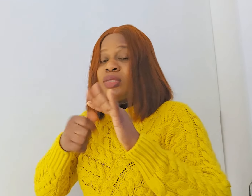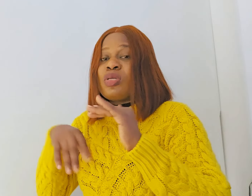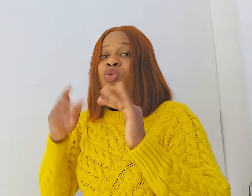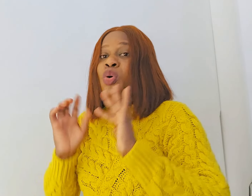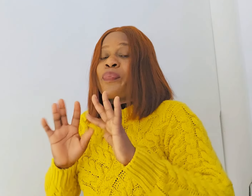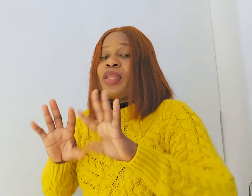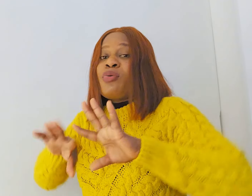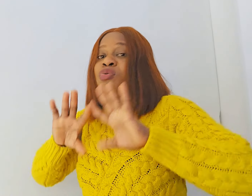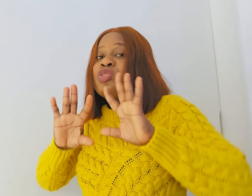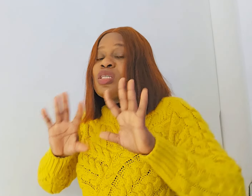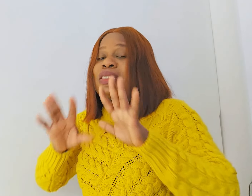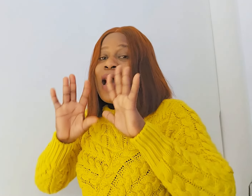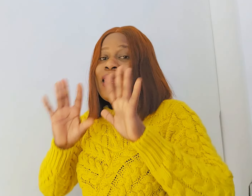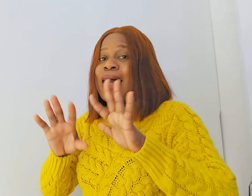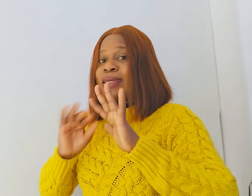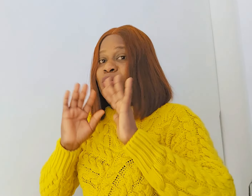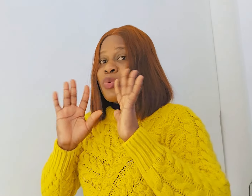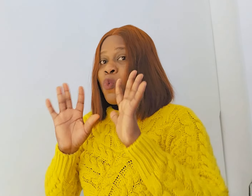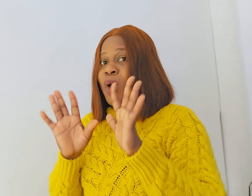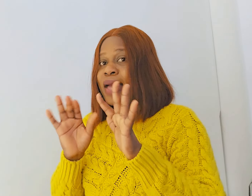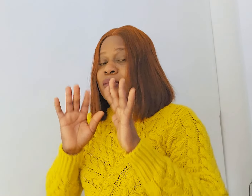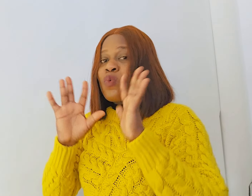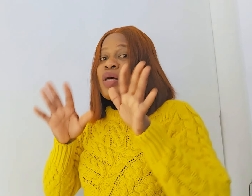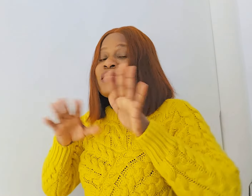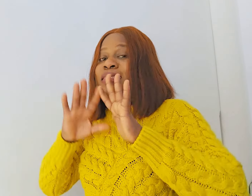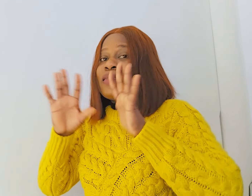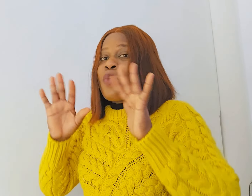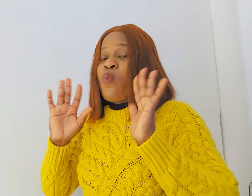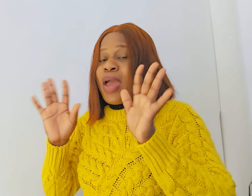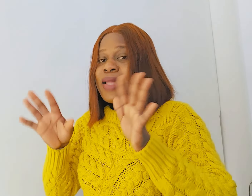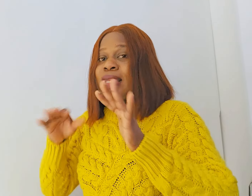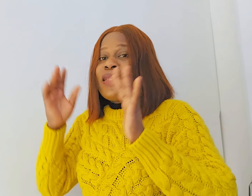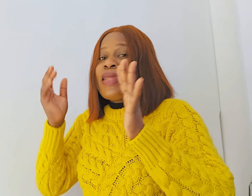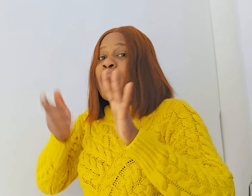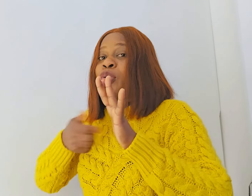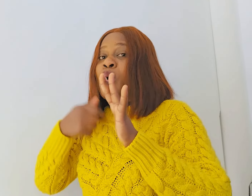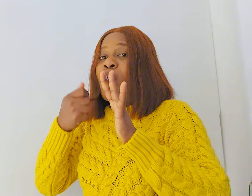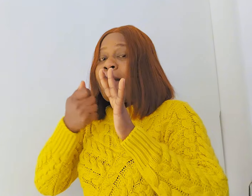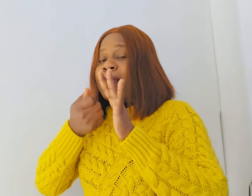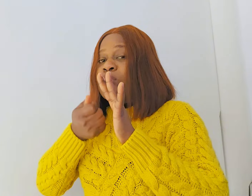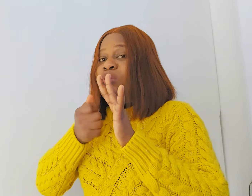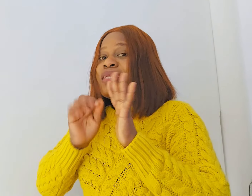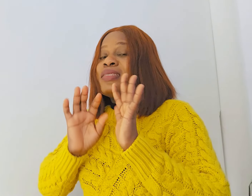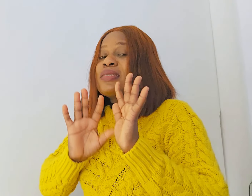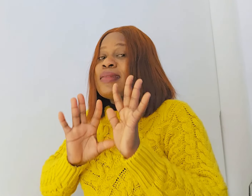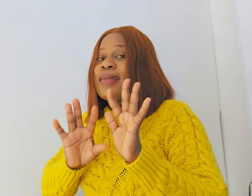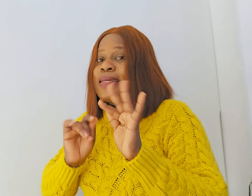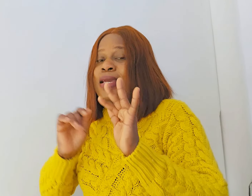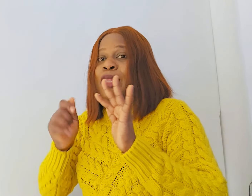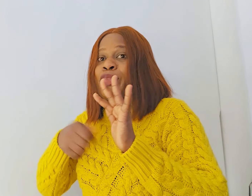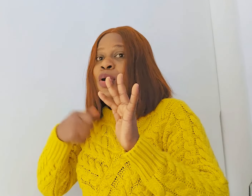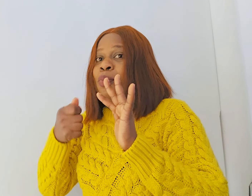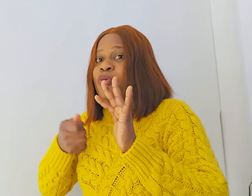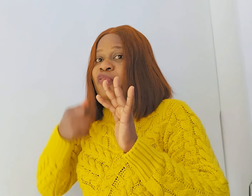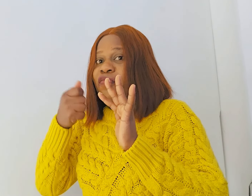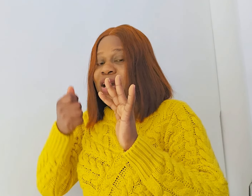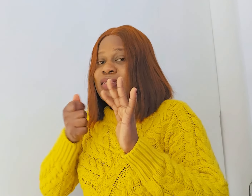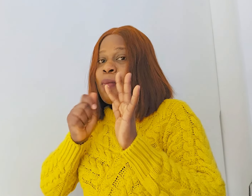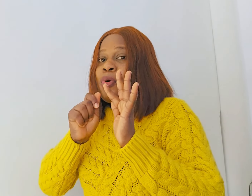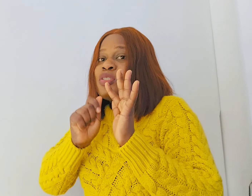between no you will just allow it to be wet once it's still wet then you go in between slowly don't move faster once